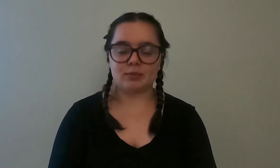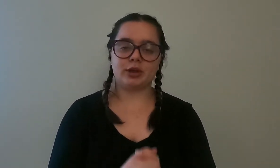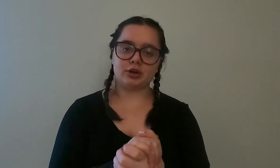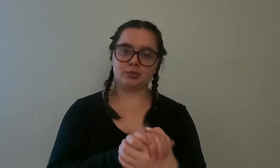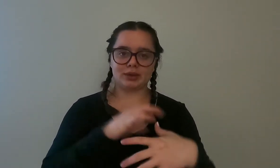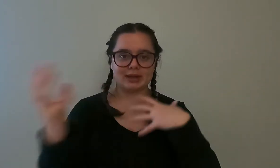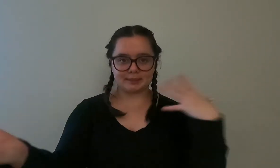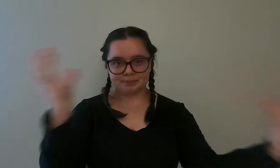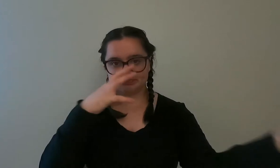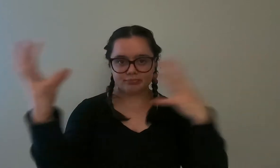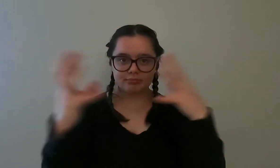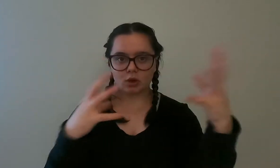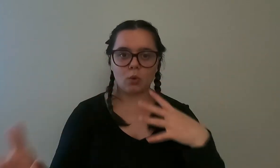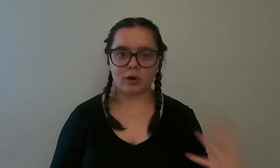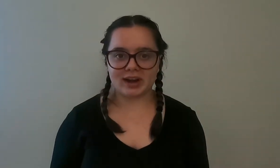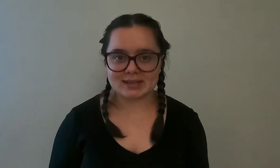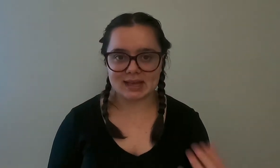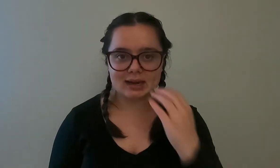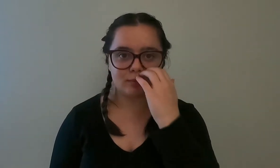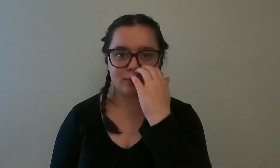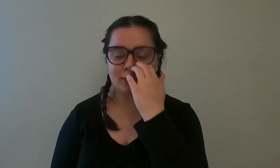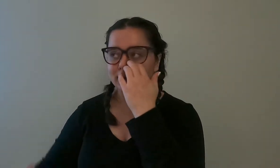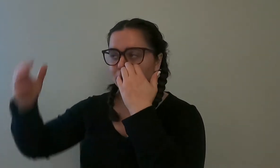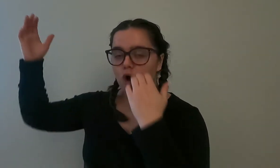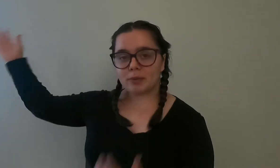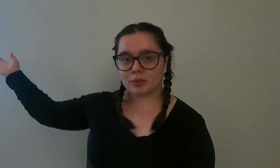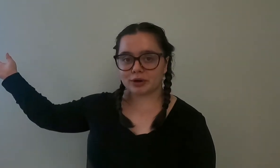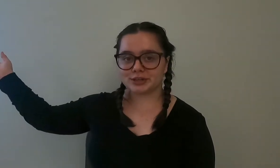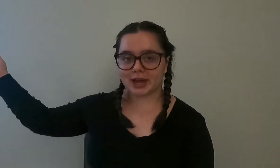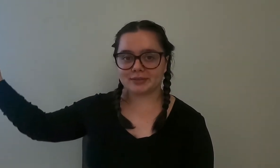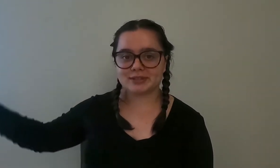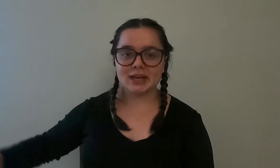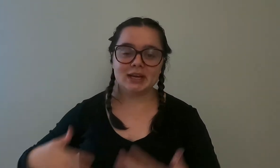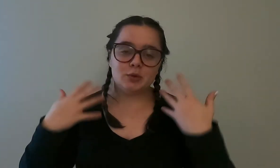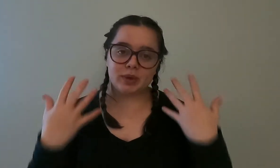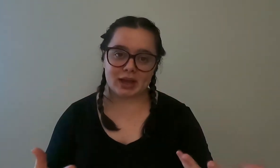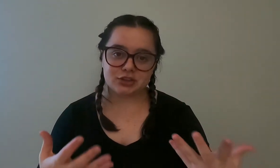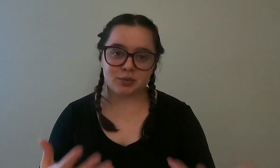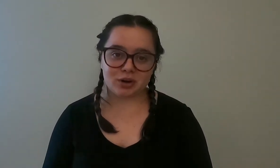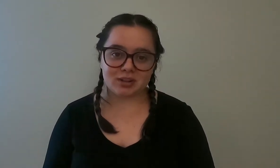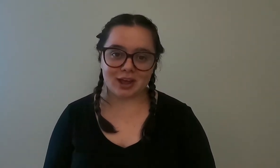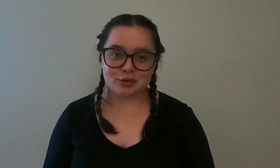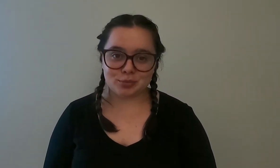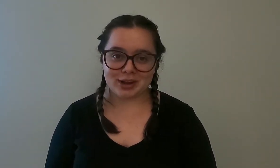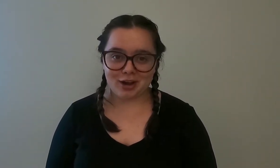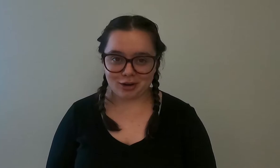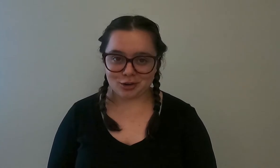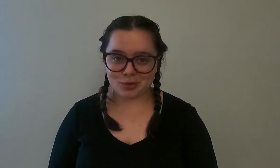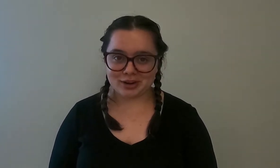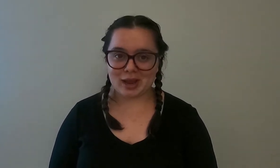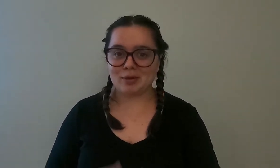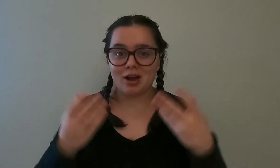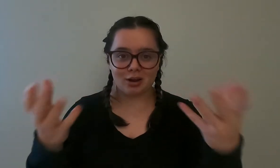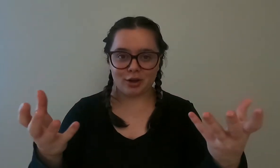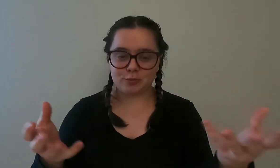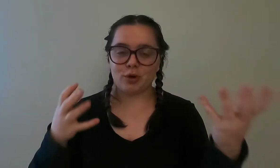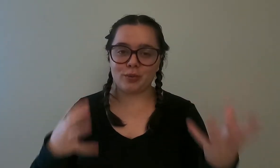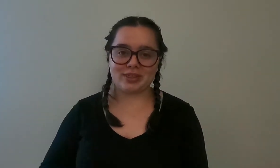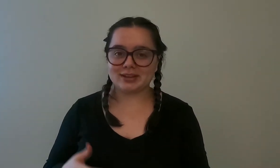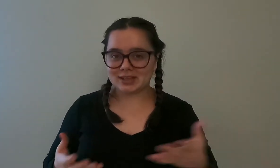and we couldn't really organize that and when we were in our open water dives we actually weren't allowed to bring our underwater camera our gopro with us